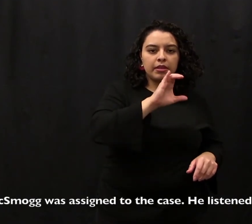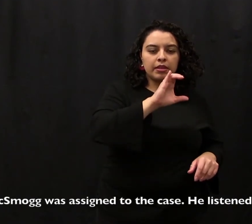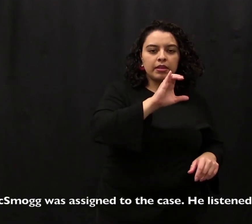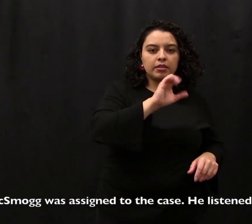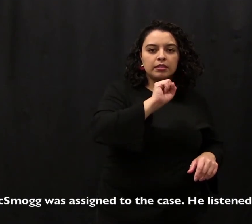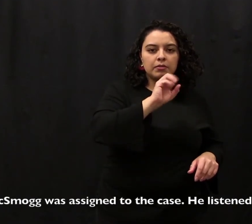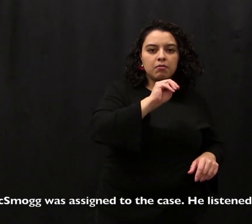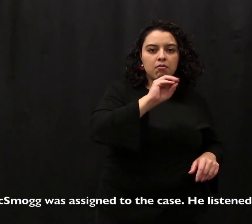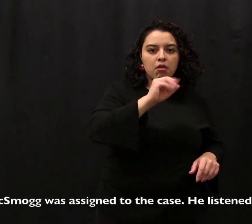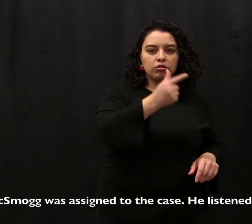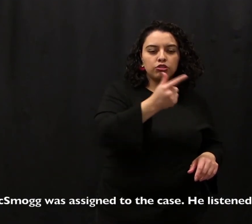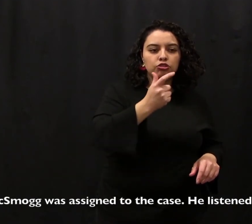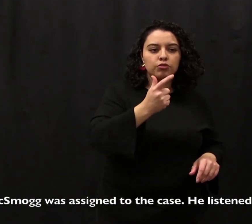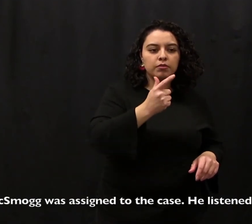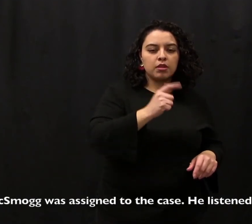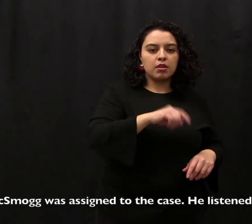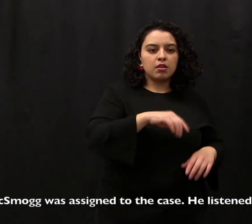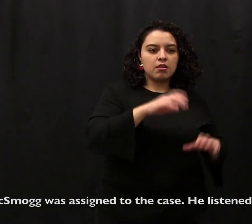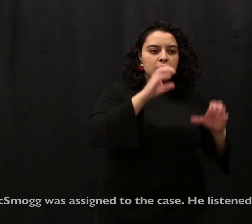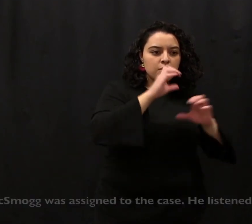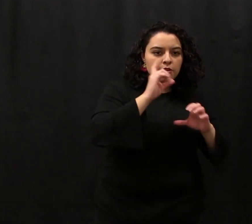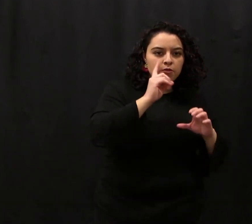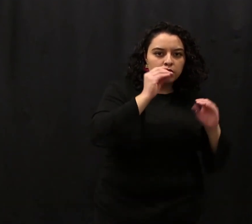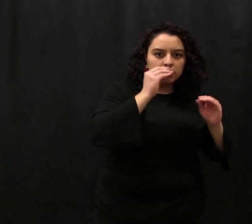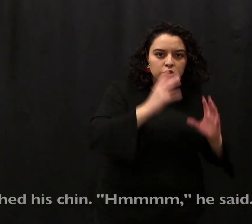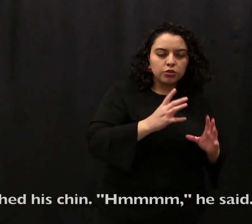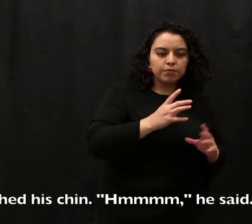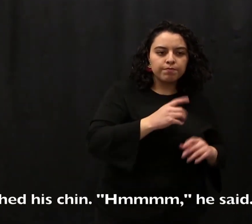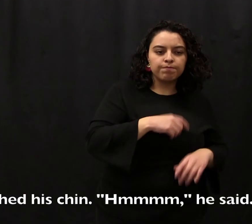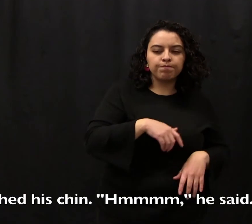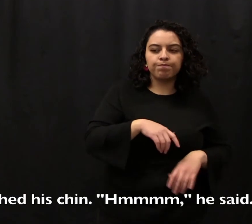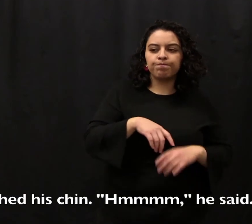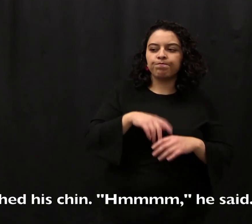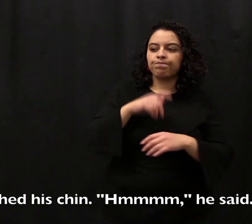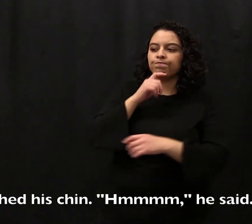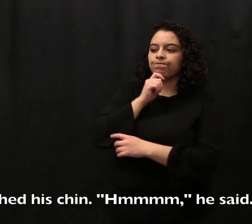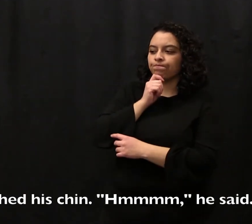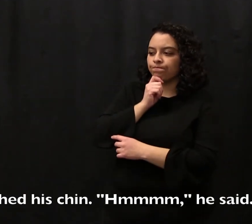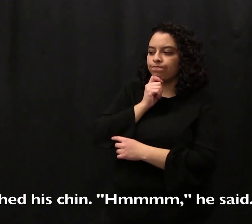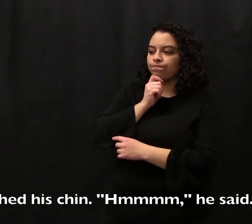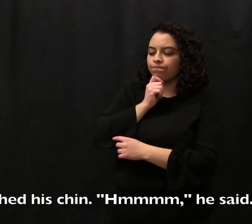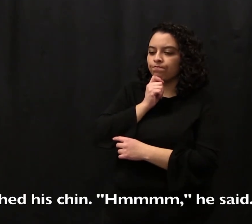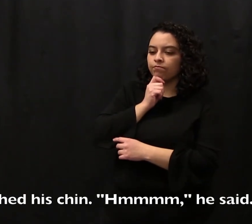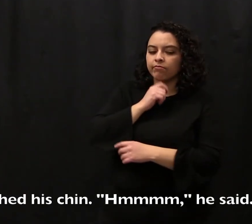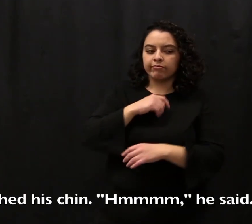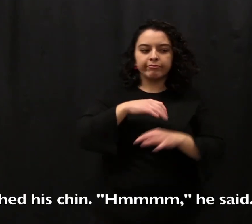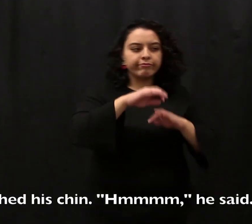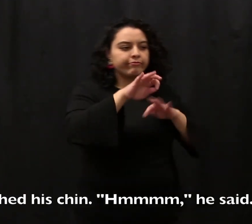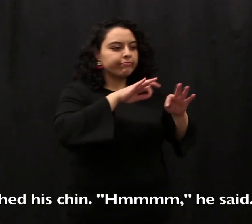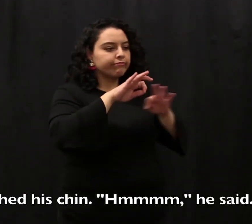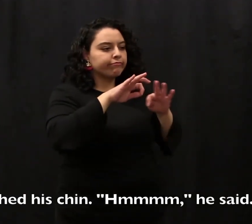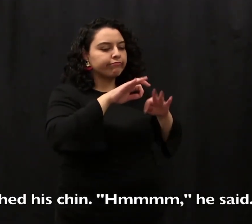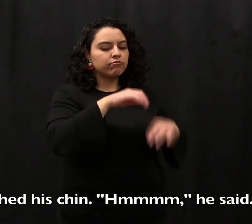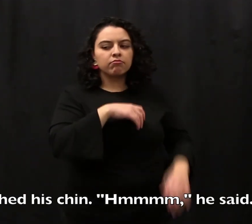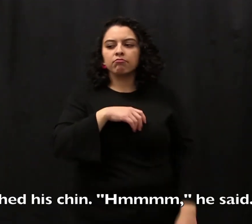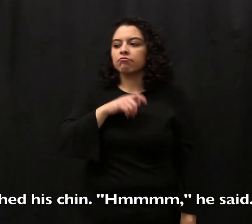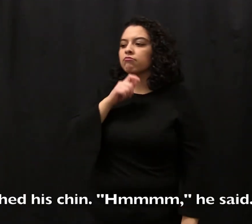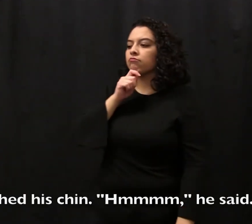assigned to the case. He listened to the story. He scratched his chin. Hmm, he said. Hmm,